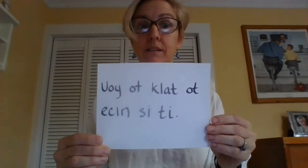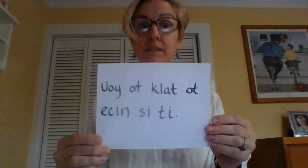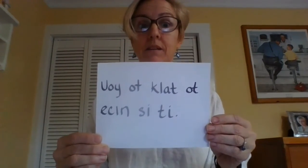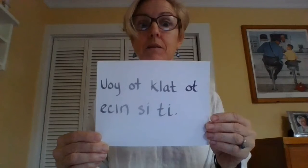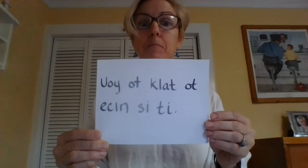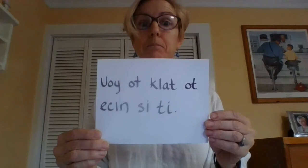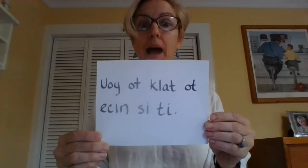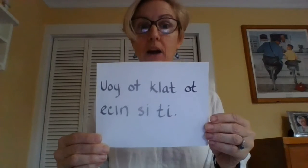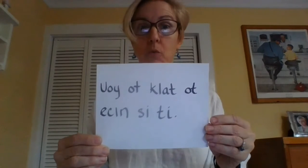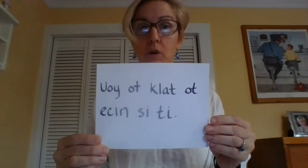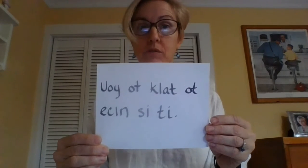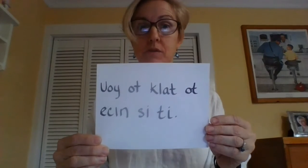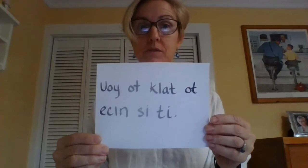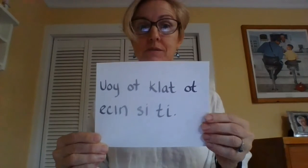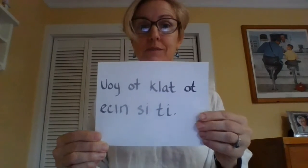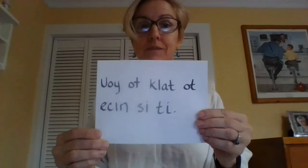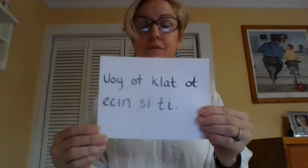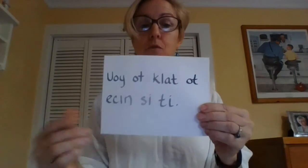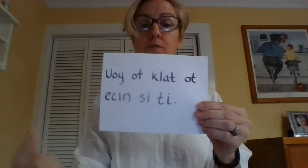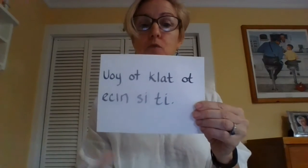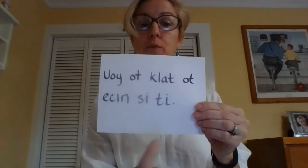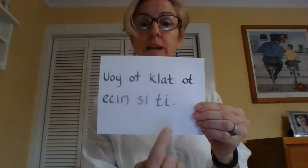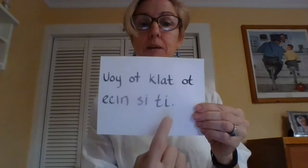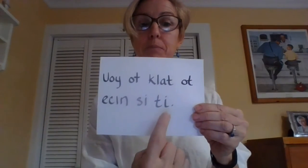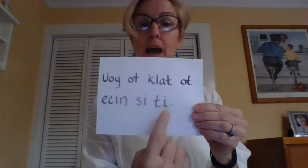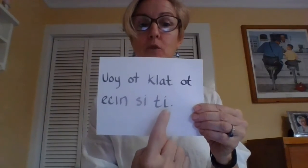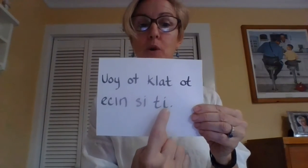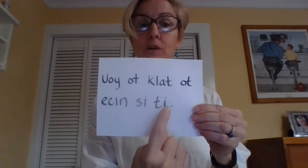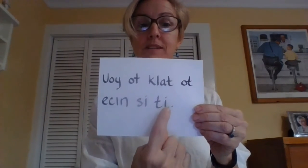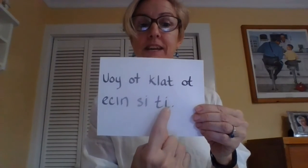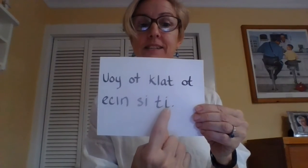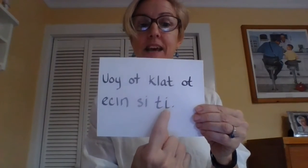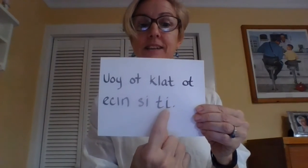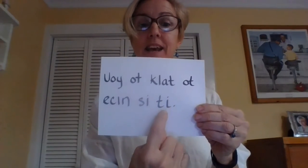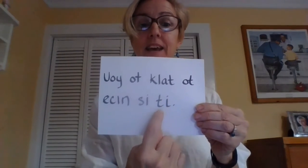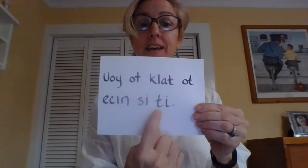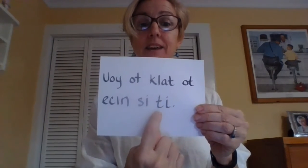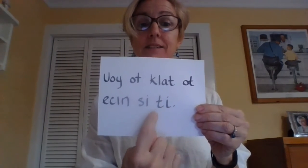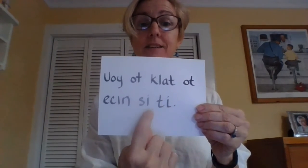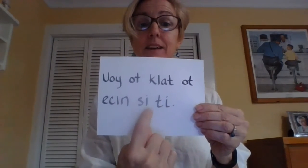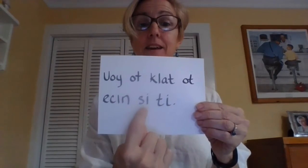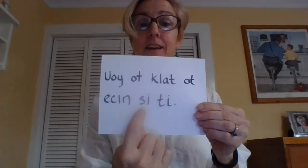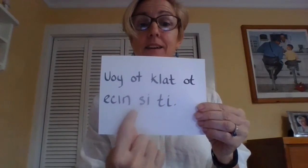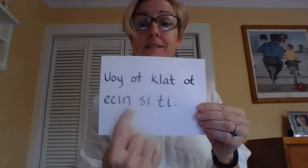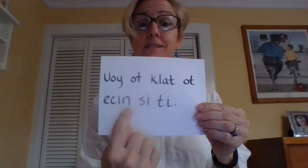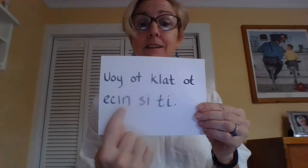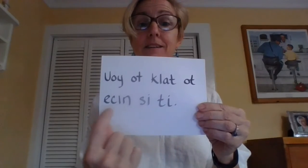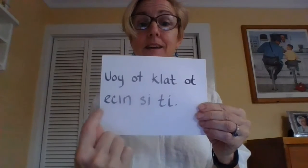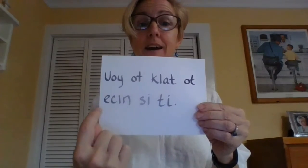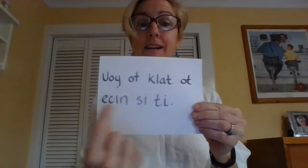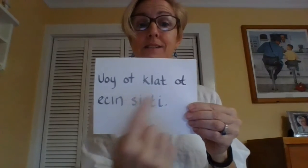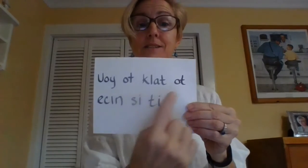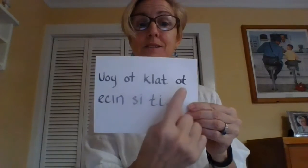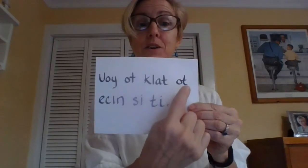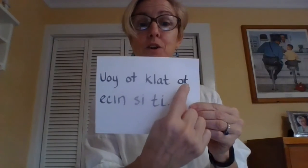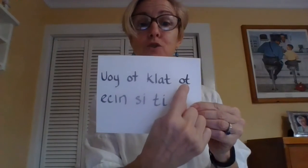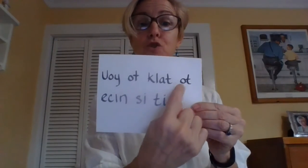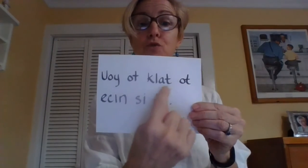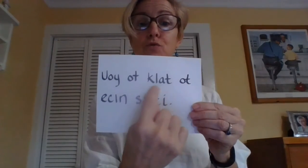backwards. So if you read it backwards, it says, it is nice to